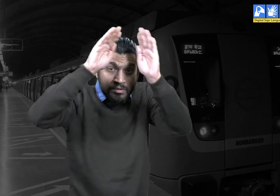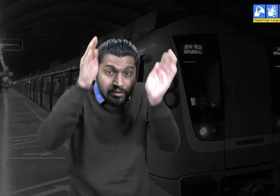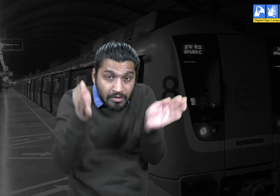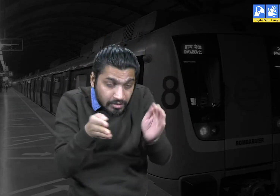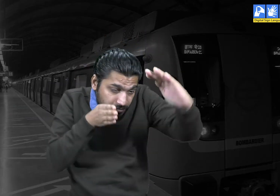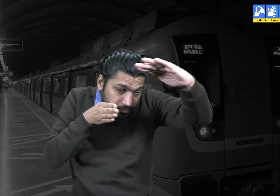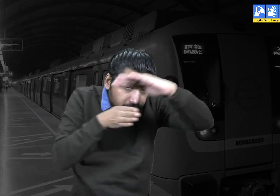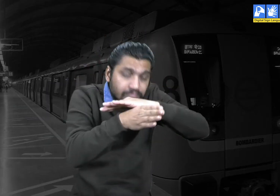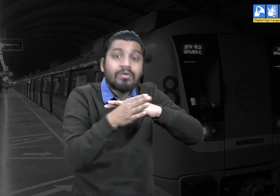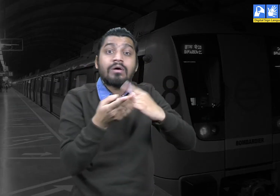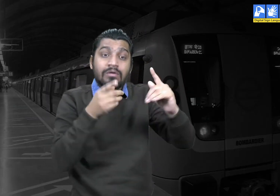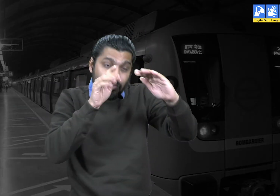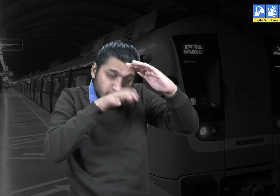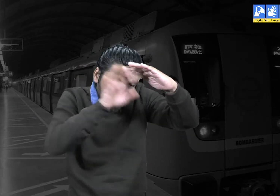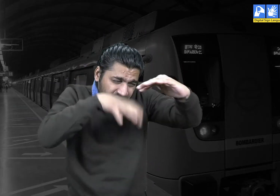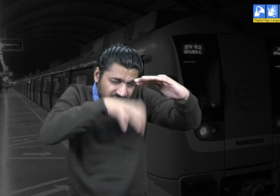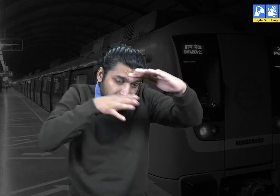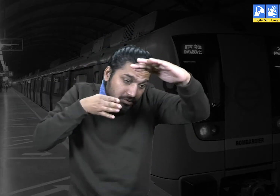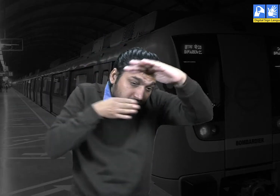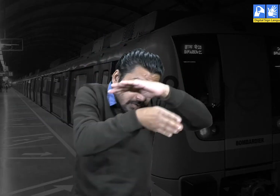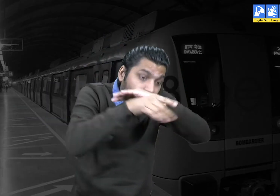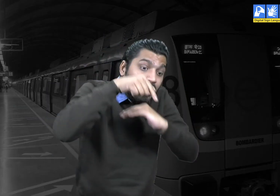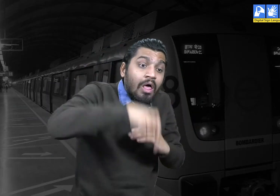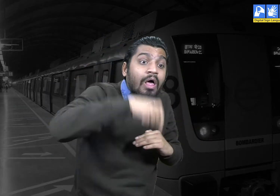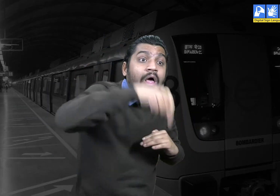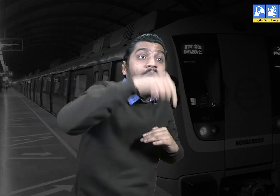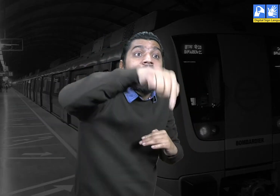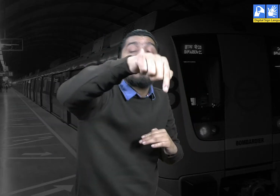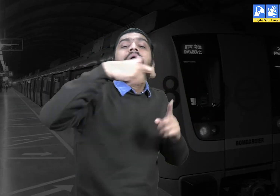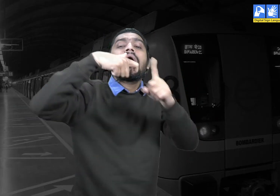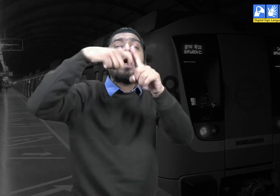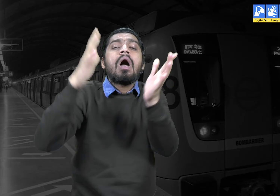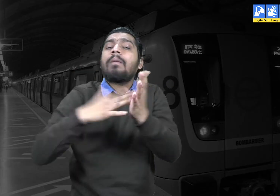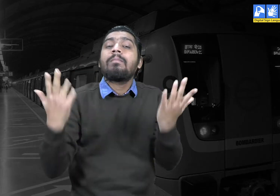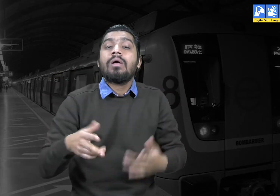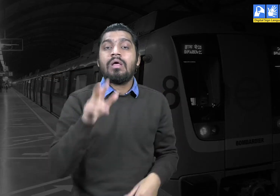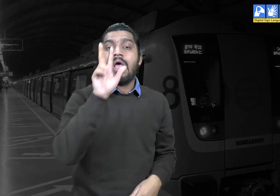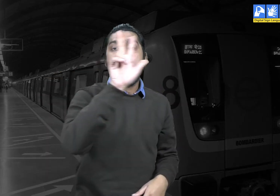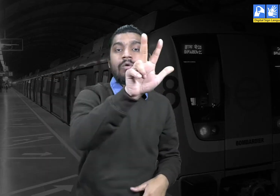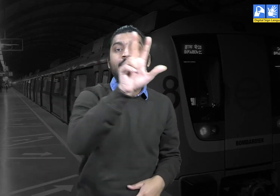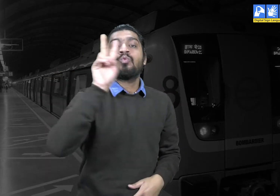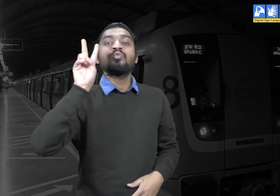a length of 82 km.